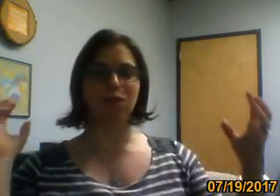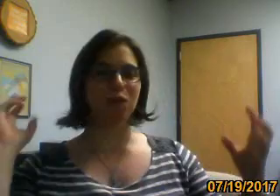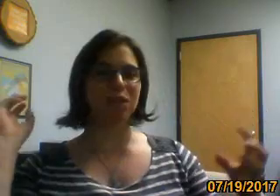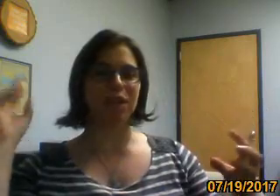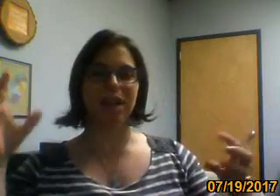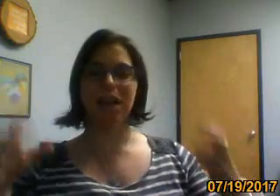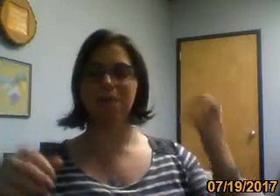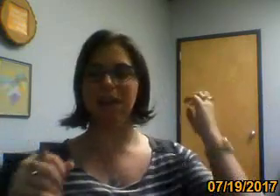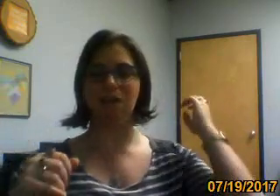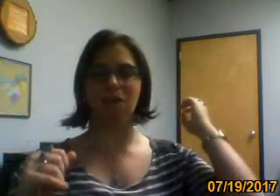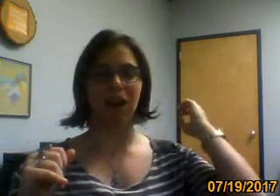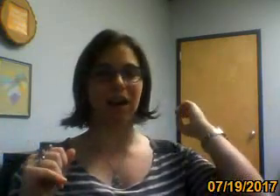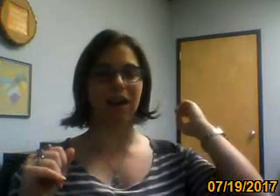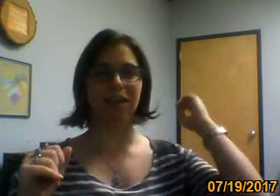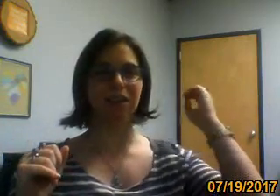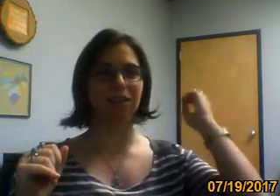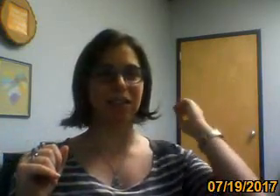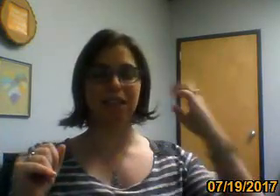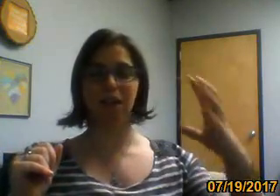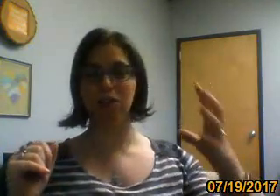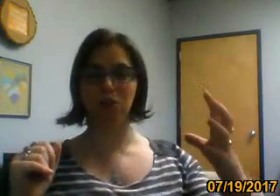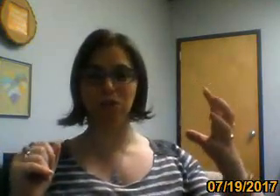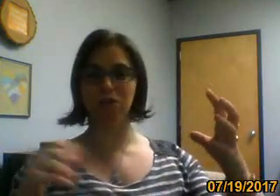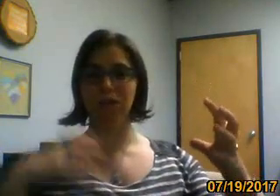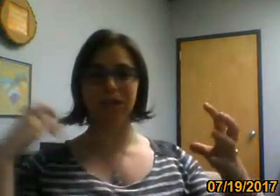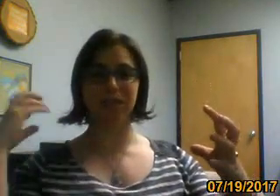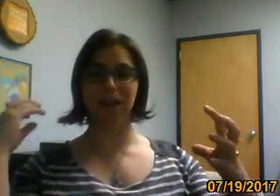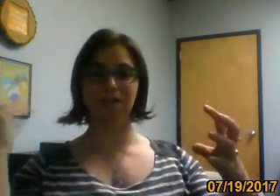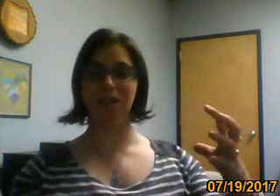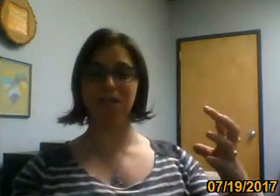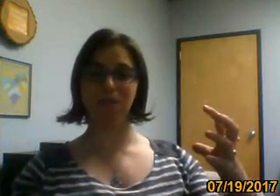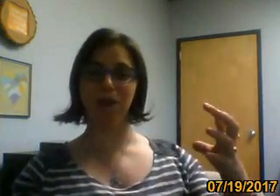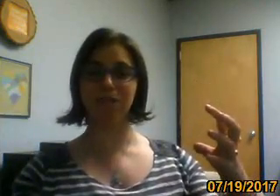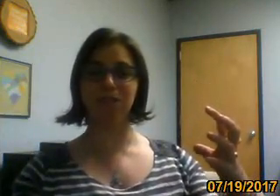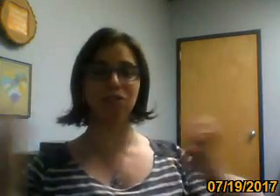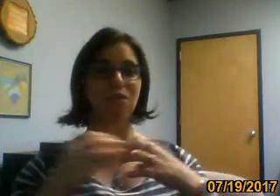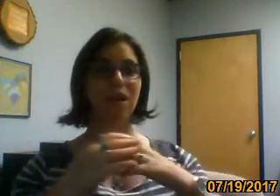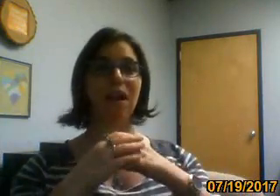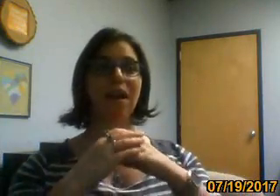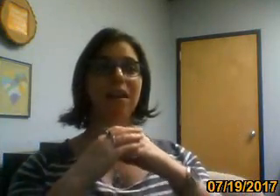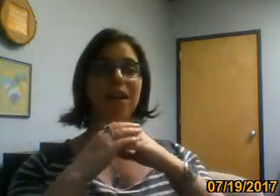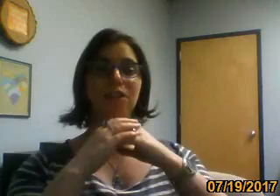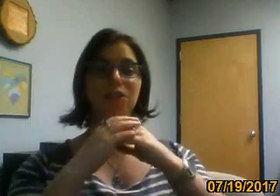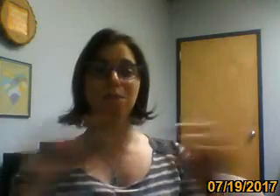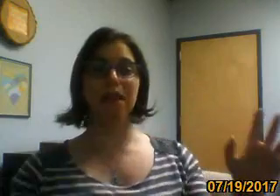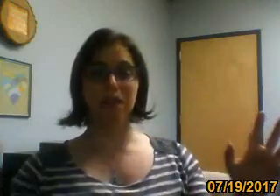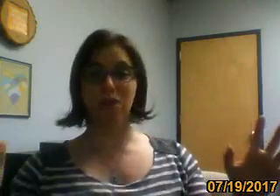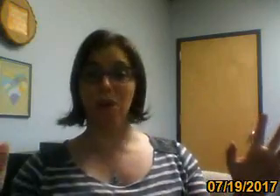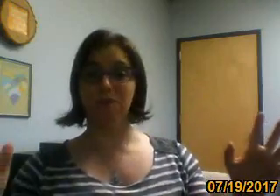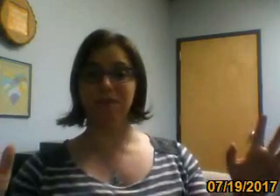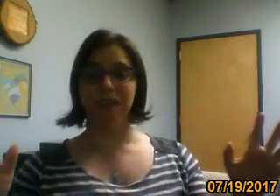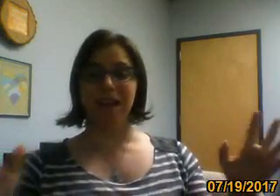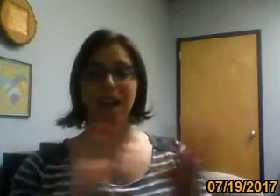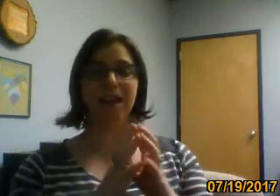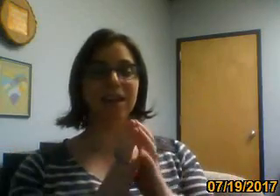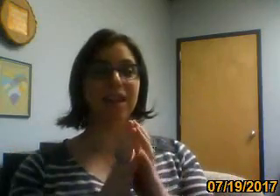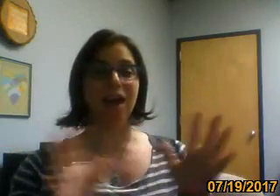useful or dynamic or, you know, like tell your story instead of telling someone else's story. Like you make it your own. And